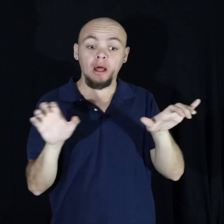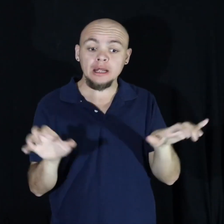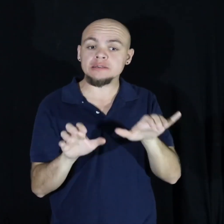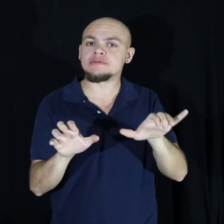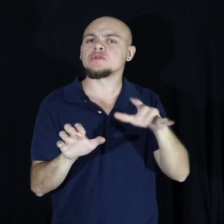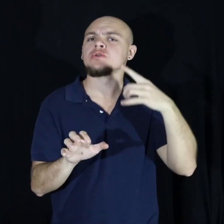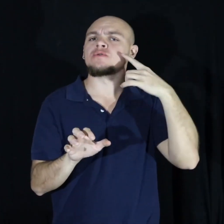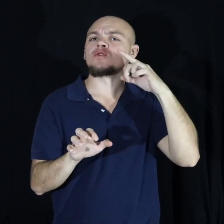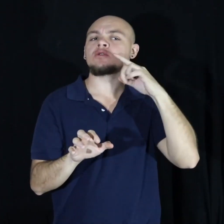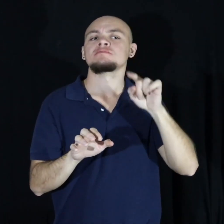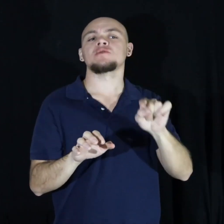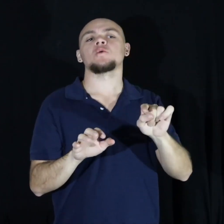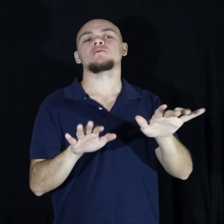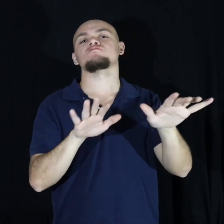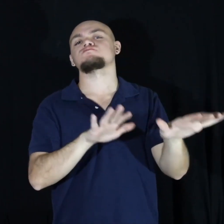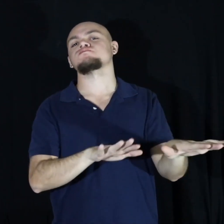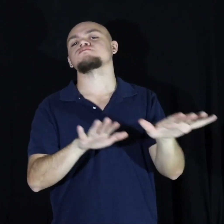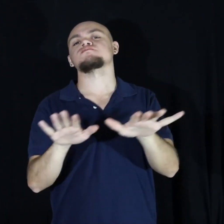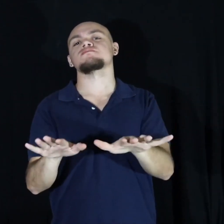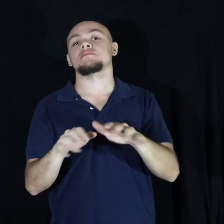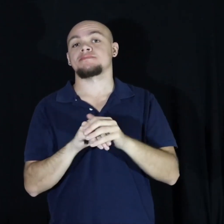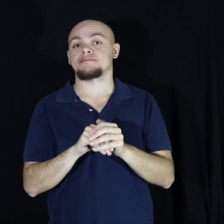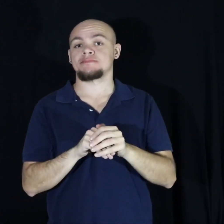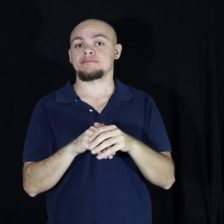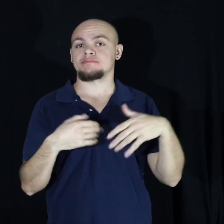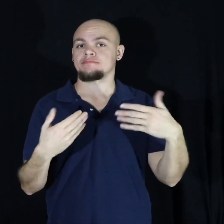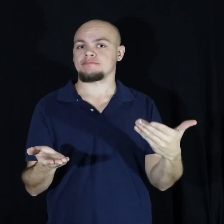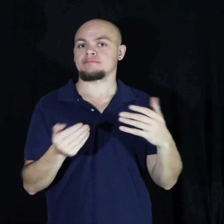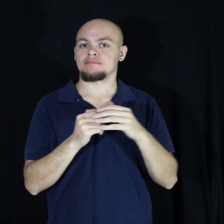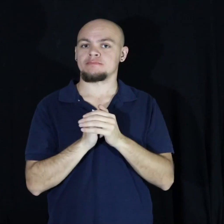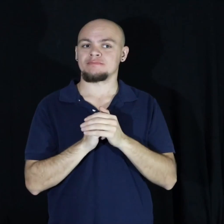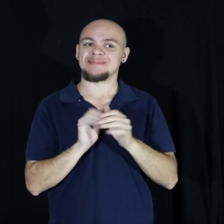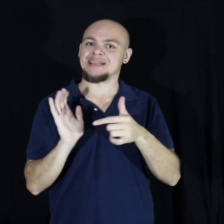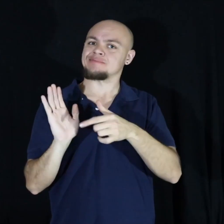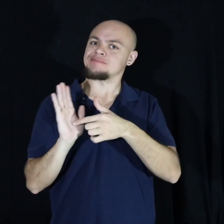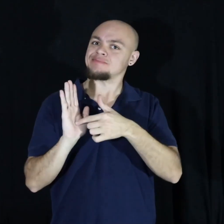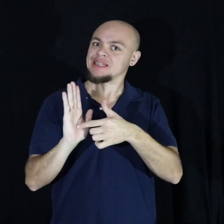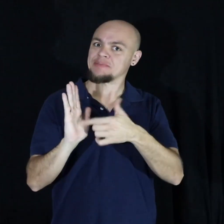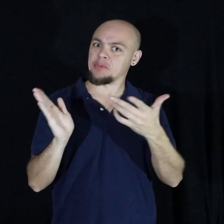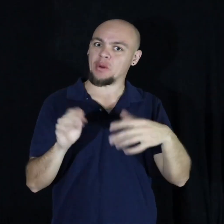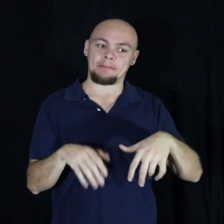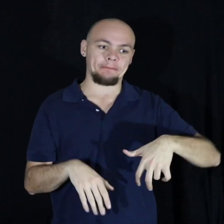same as the bowling alleys